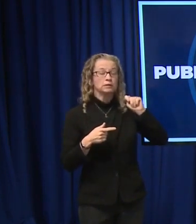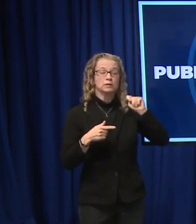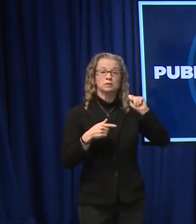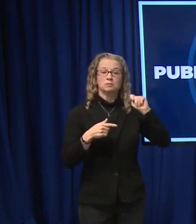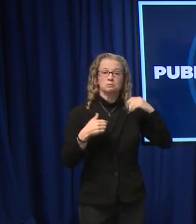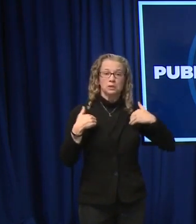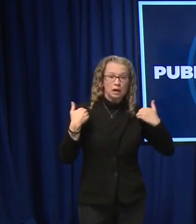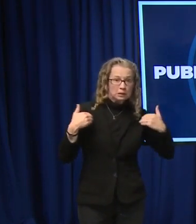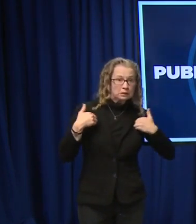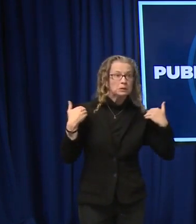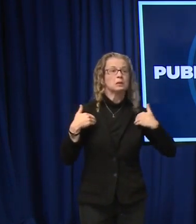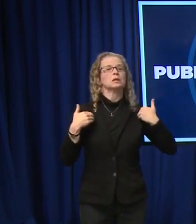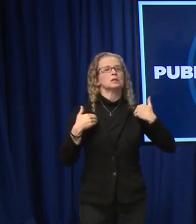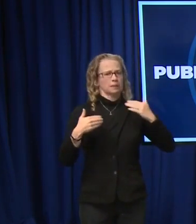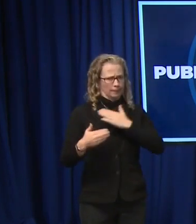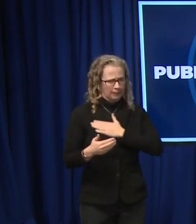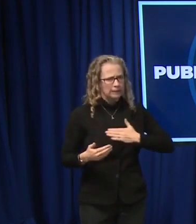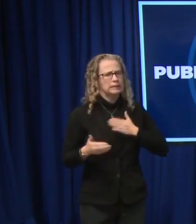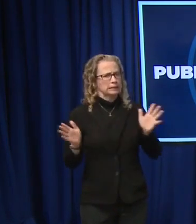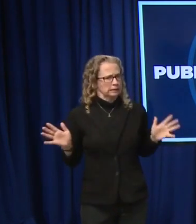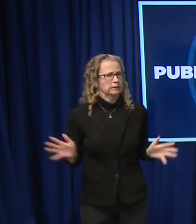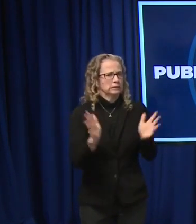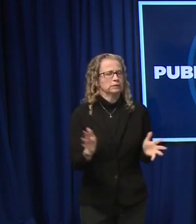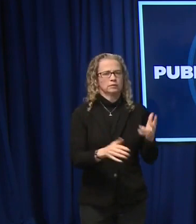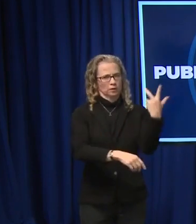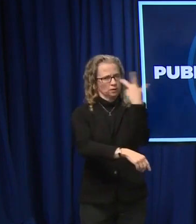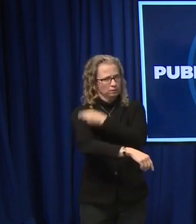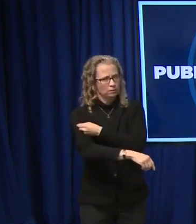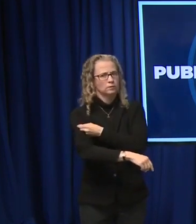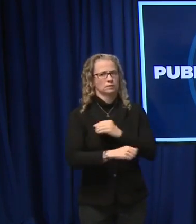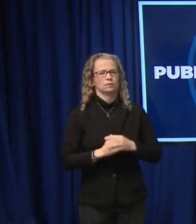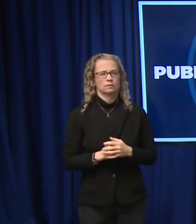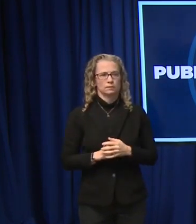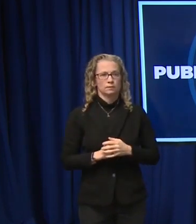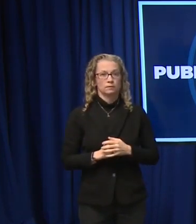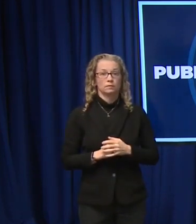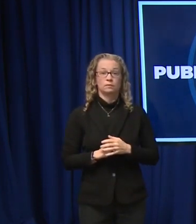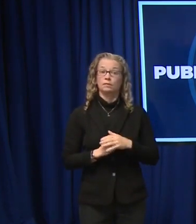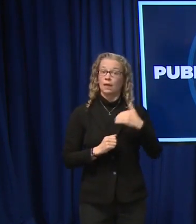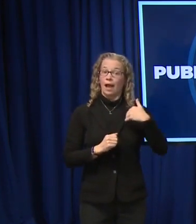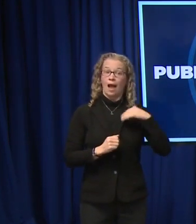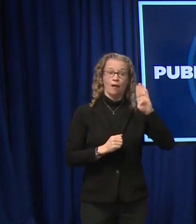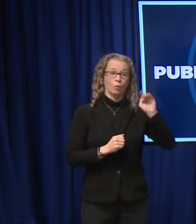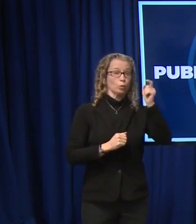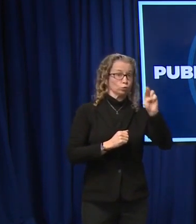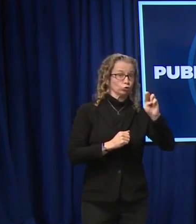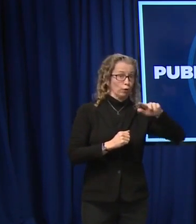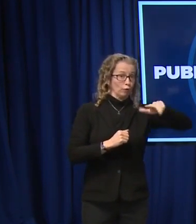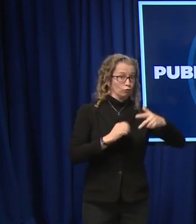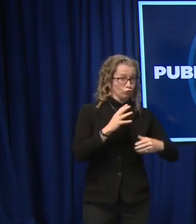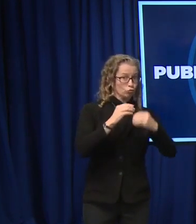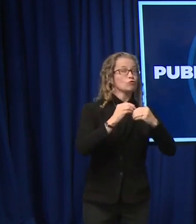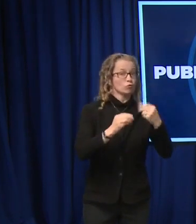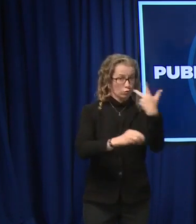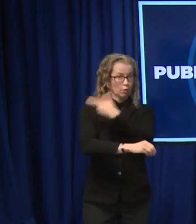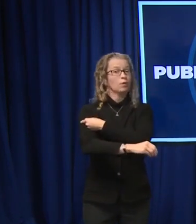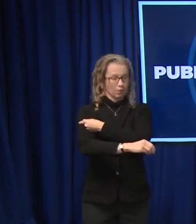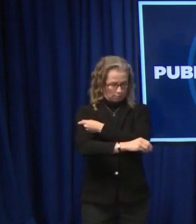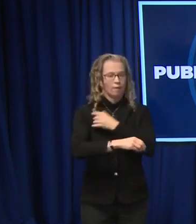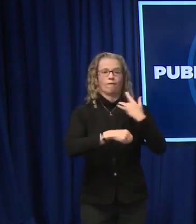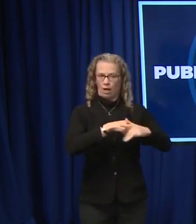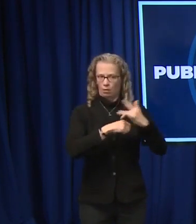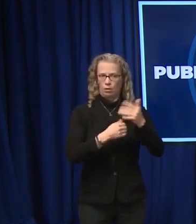to get the COVID-19 vaccine. As the governor mentioned, there's also booster doses that are now available.